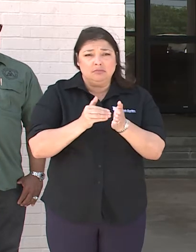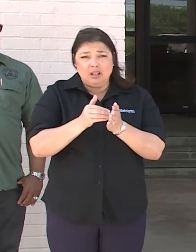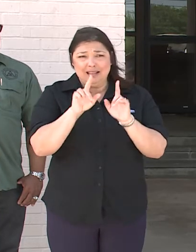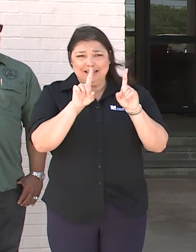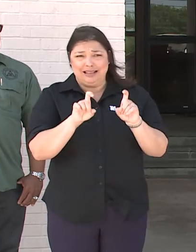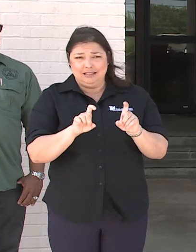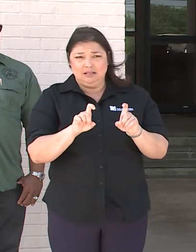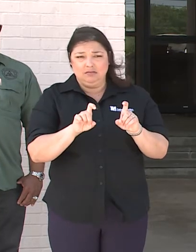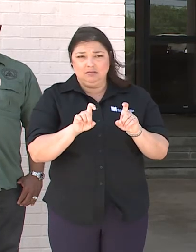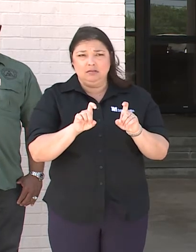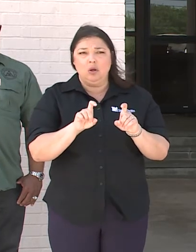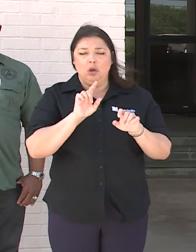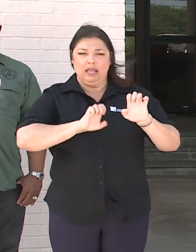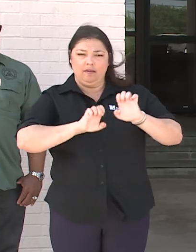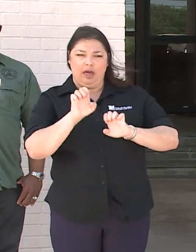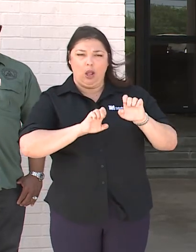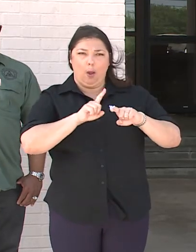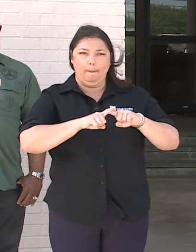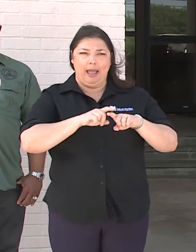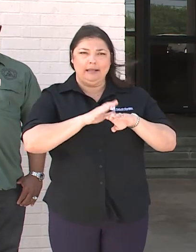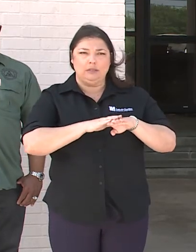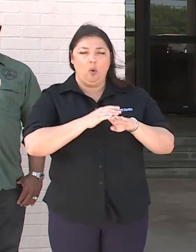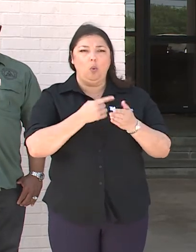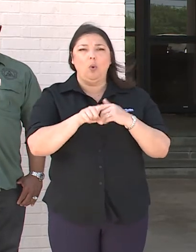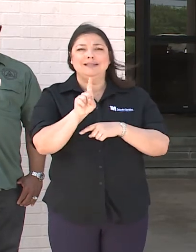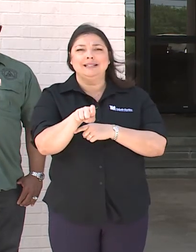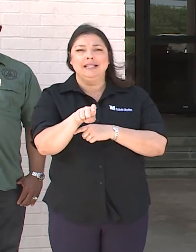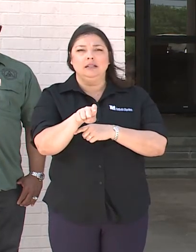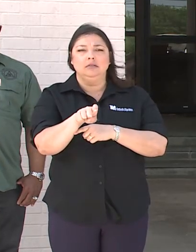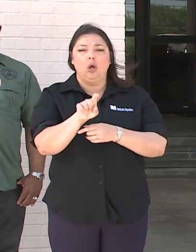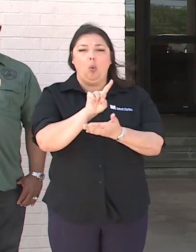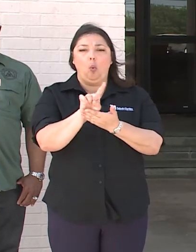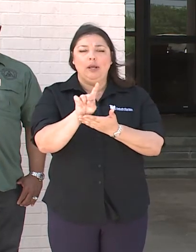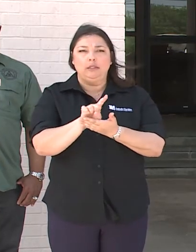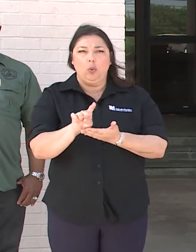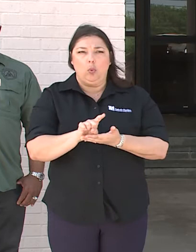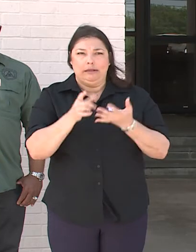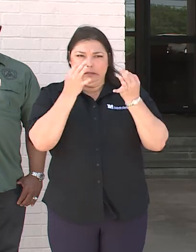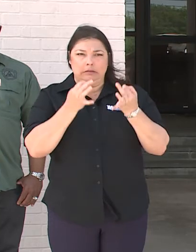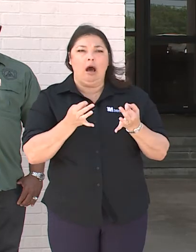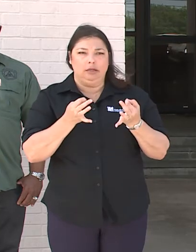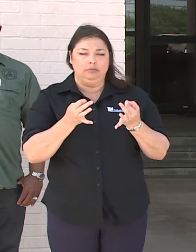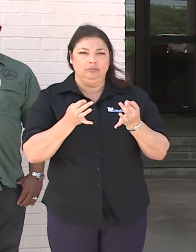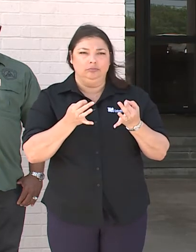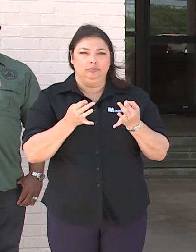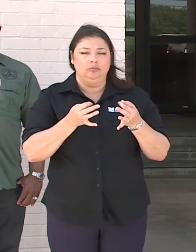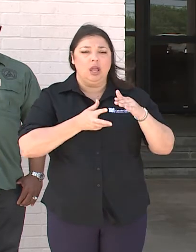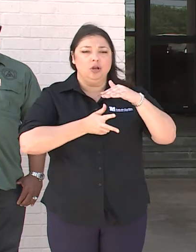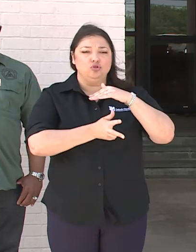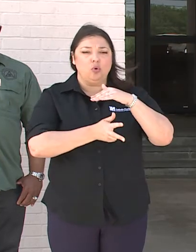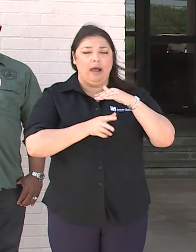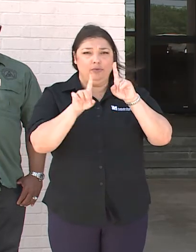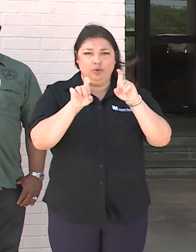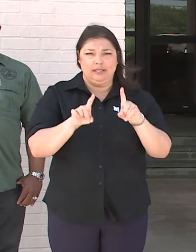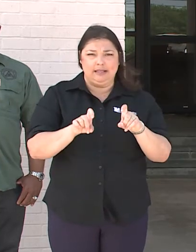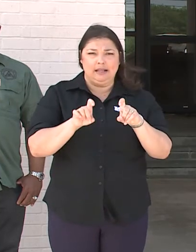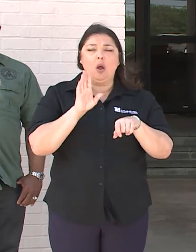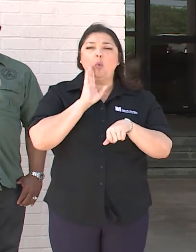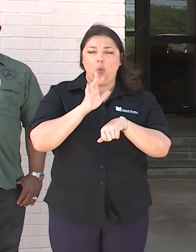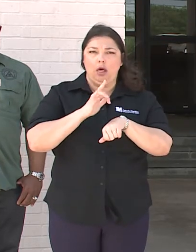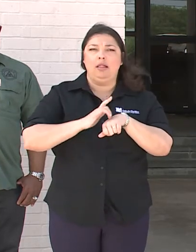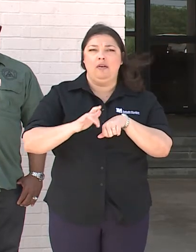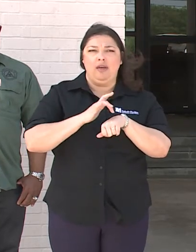will be evaluated based on a community need on a week by week basis. Drive through testing will be